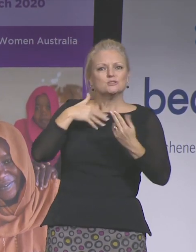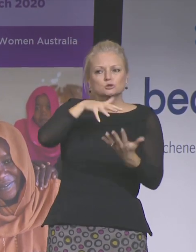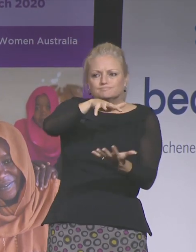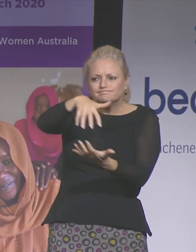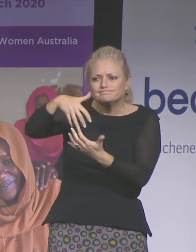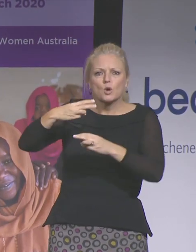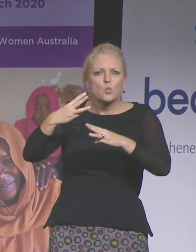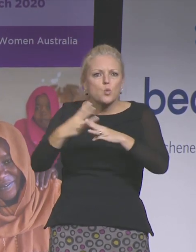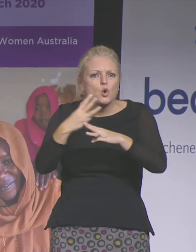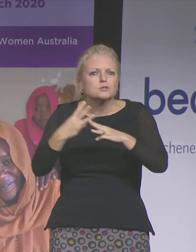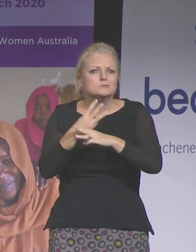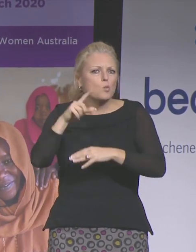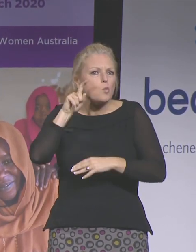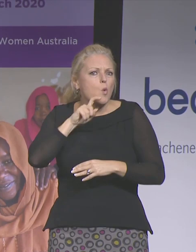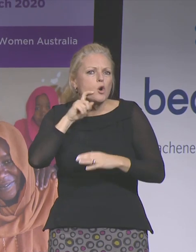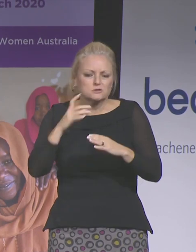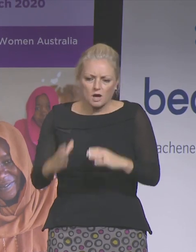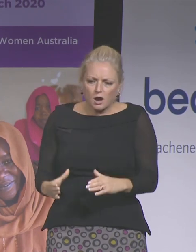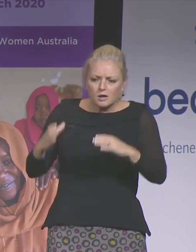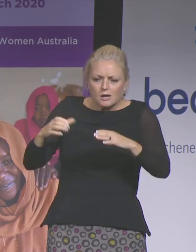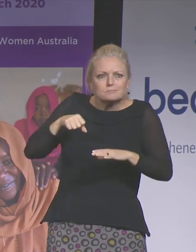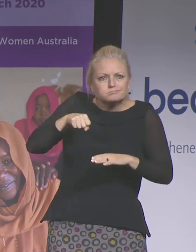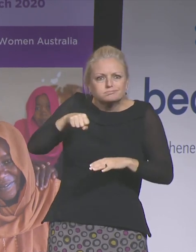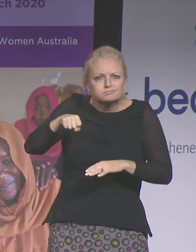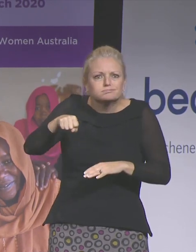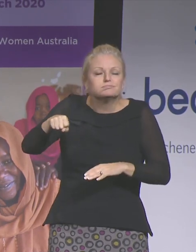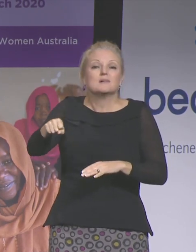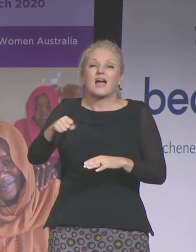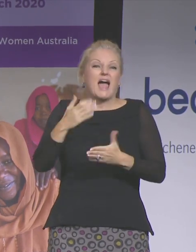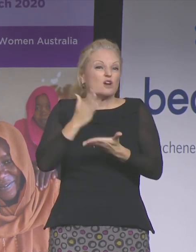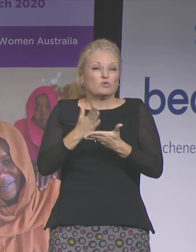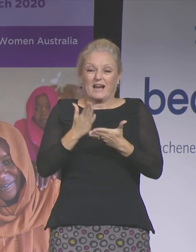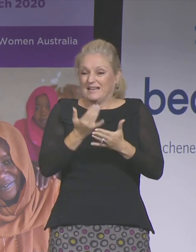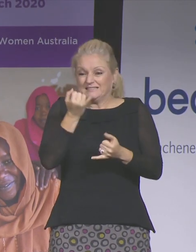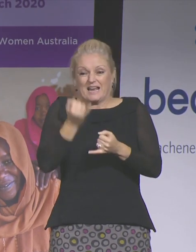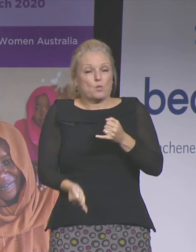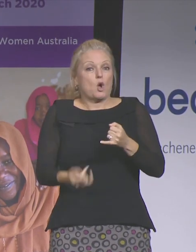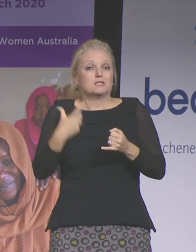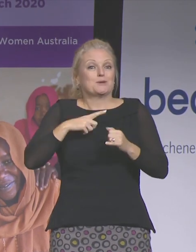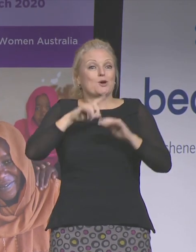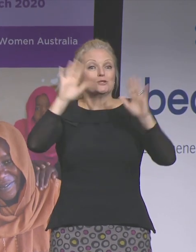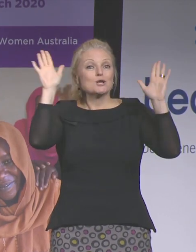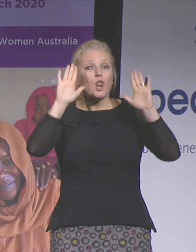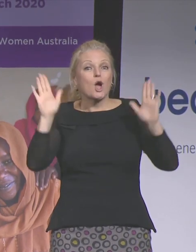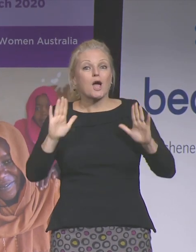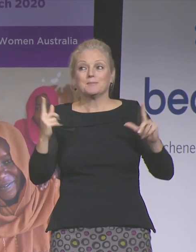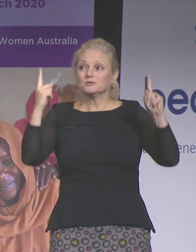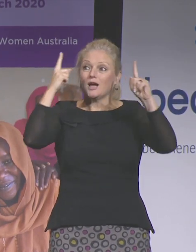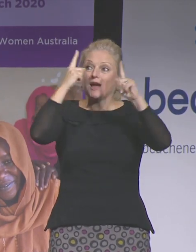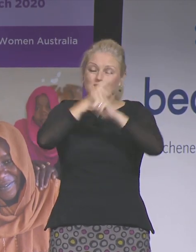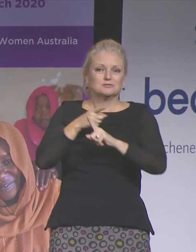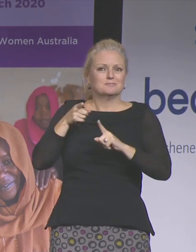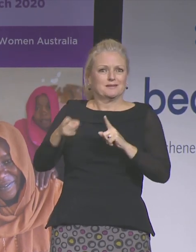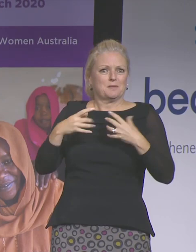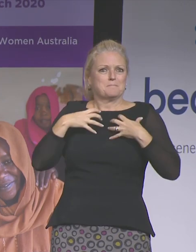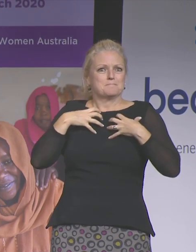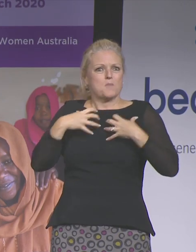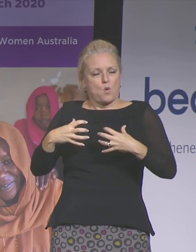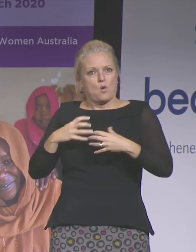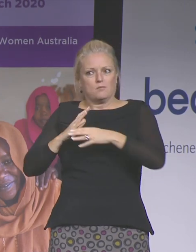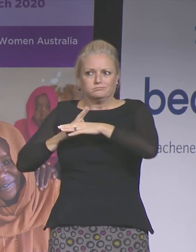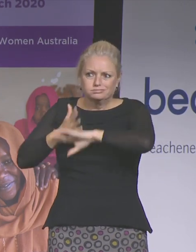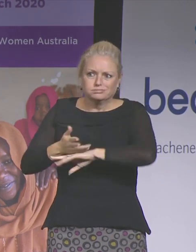basic infrastructure and it's only getting worse with the changing climate. Why is it